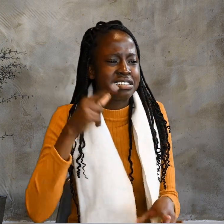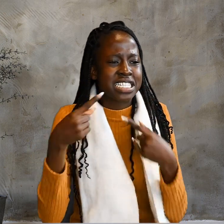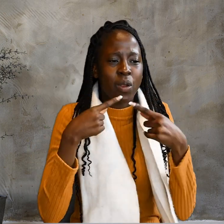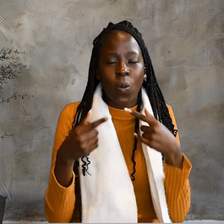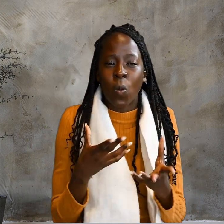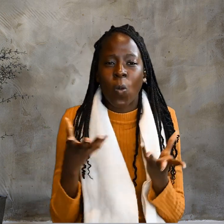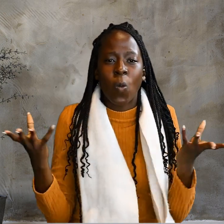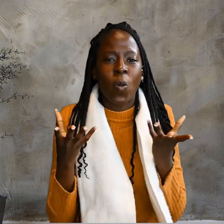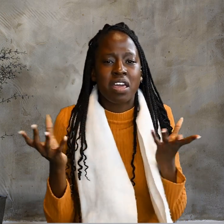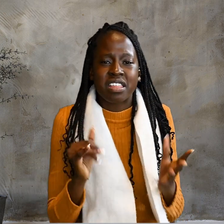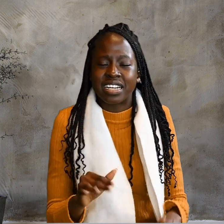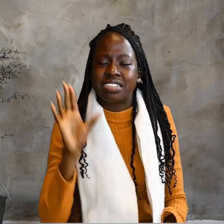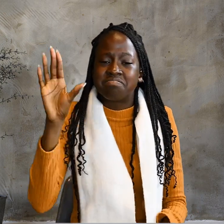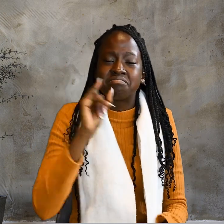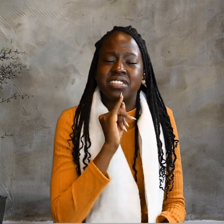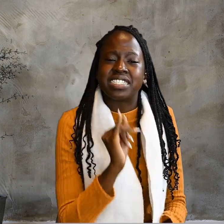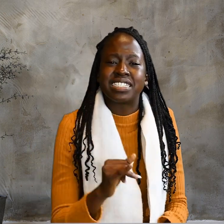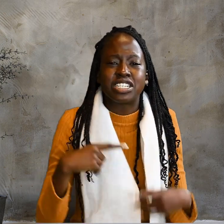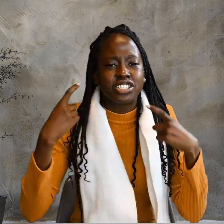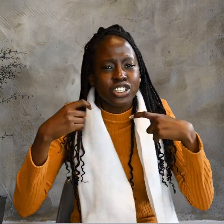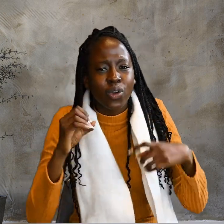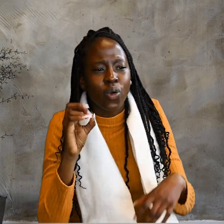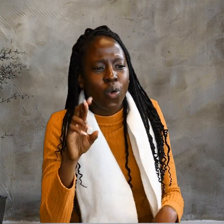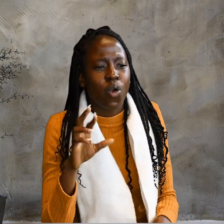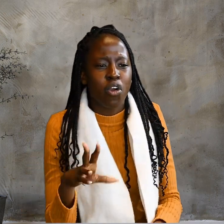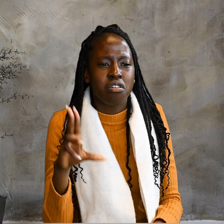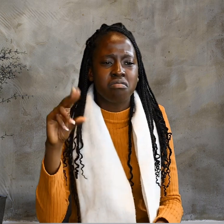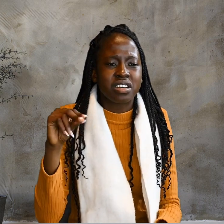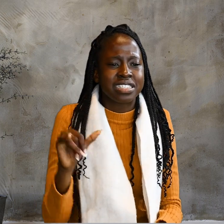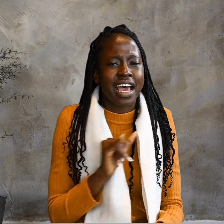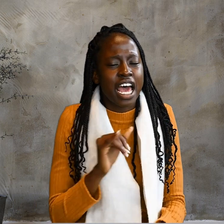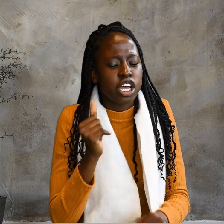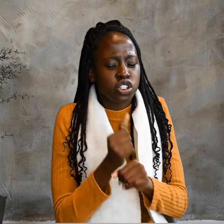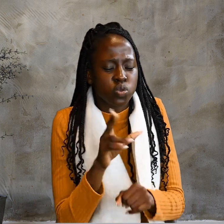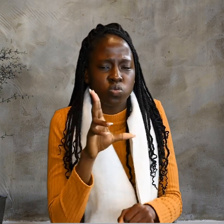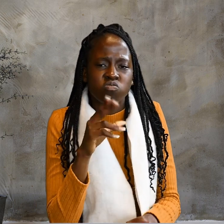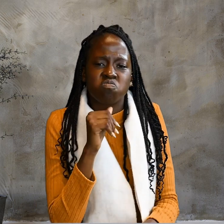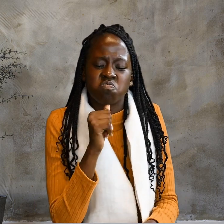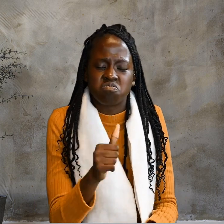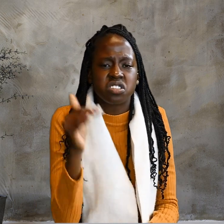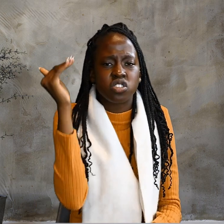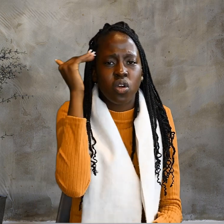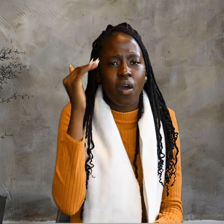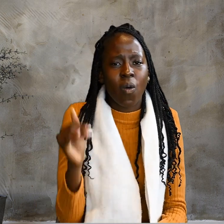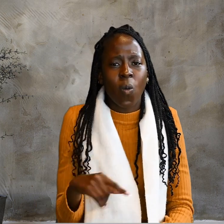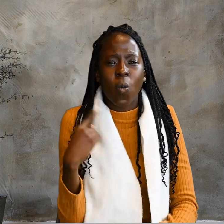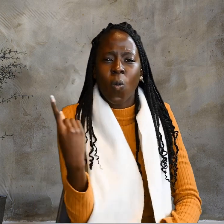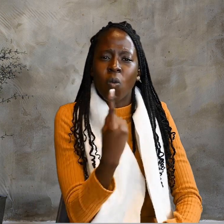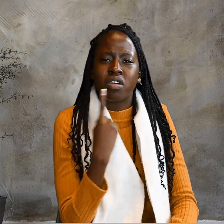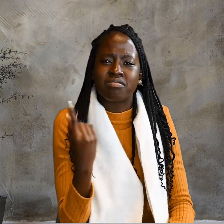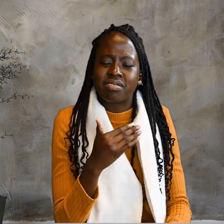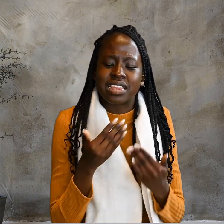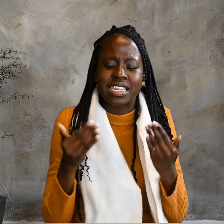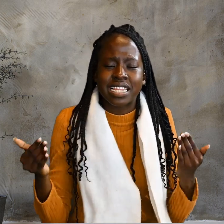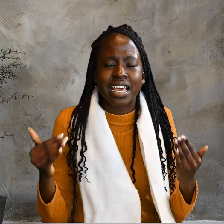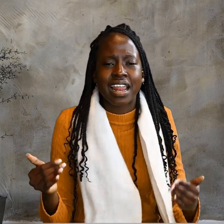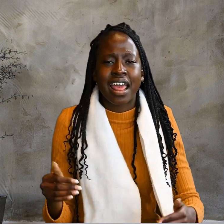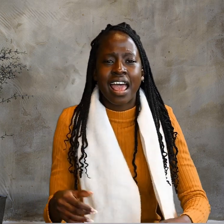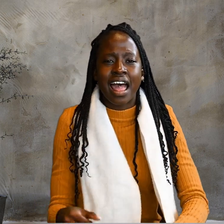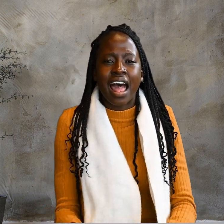Whether he is a sinner or not, I do not know. One thing I do know, I was blind, but